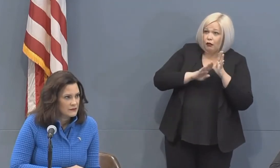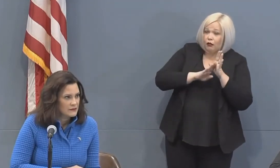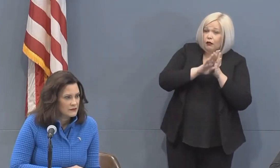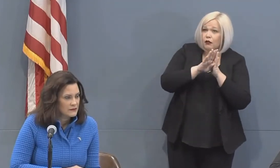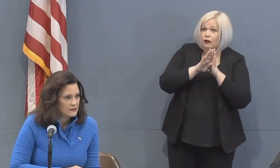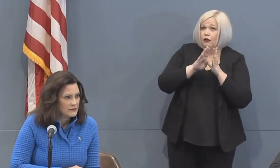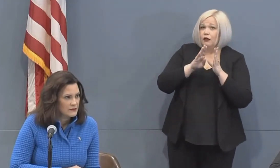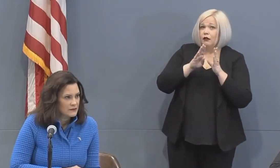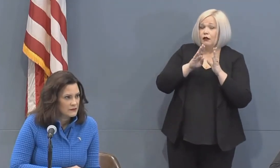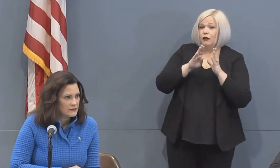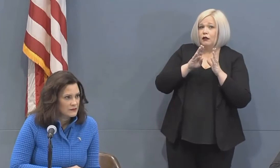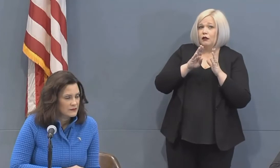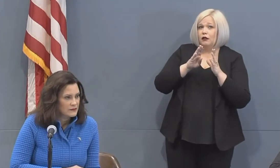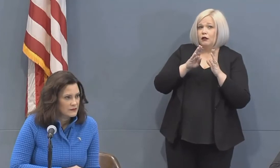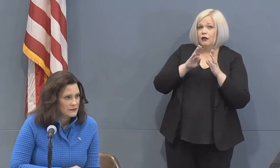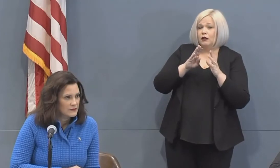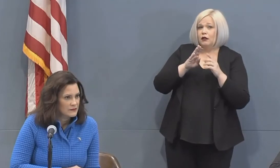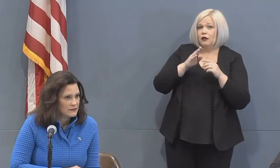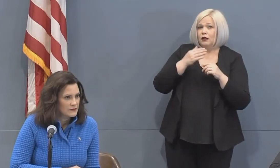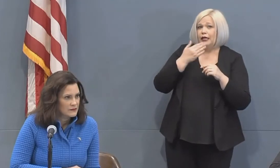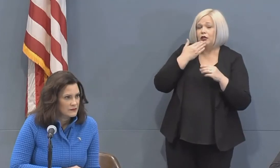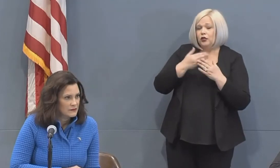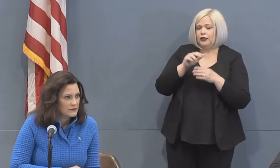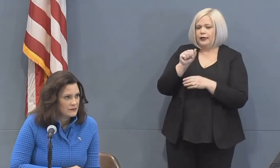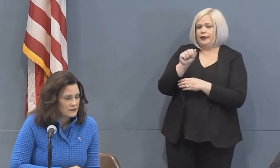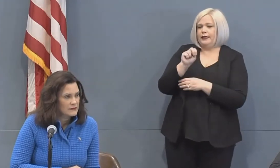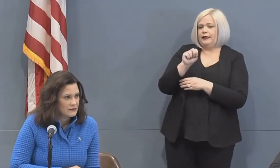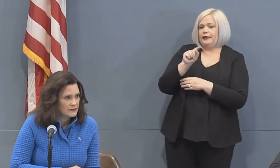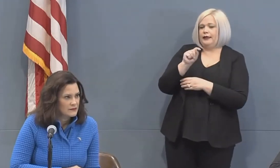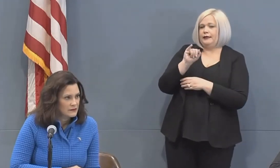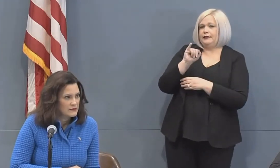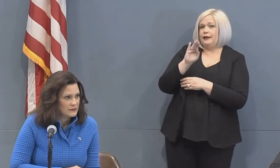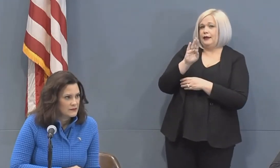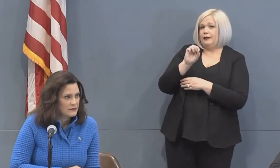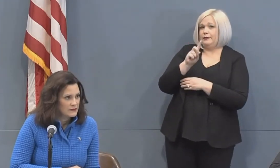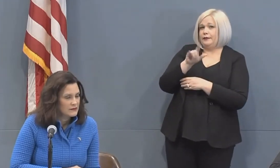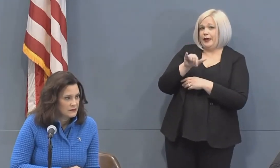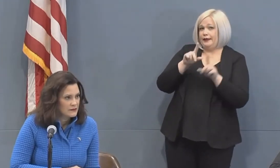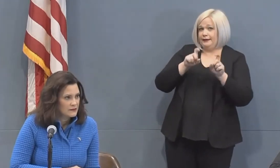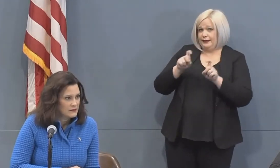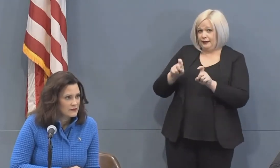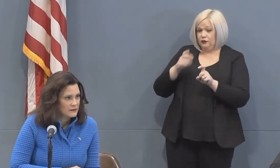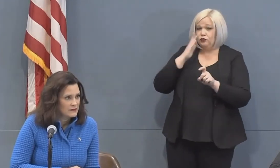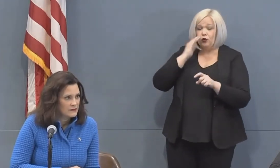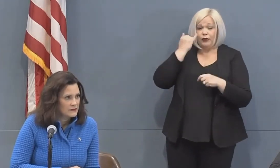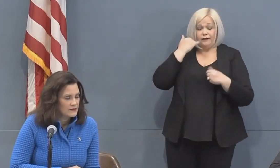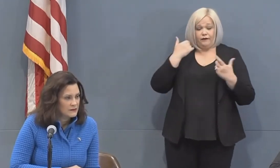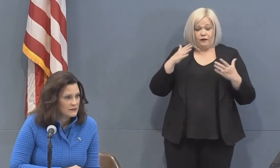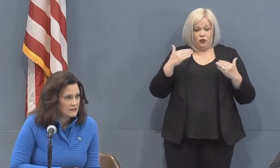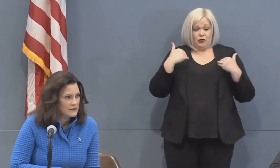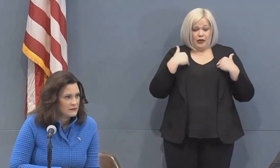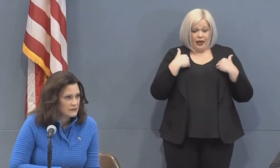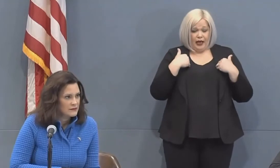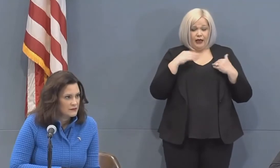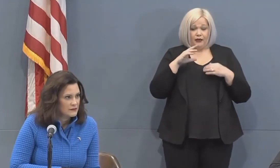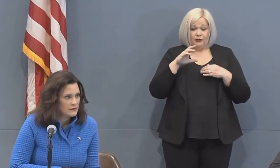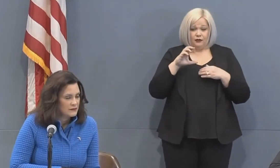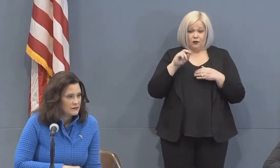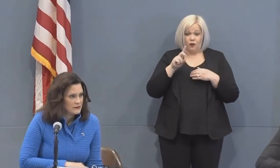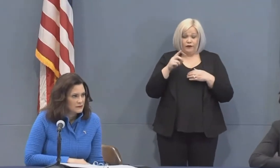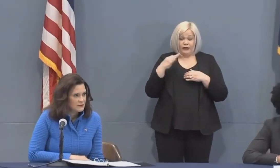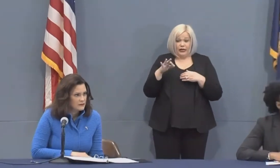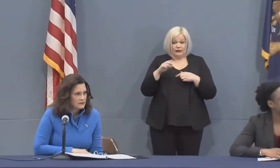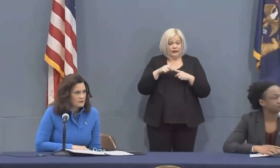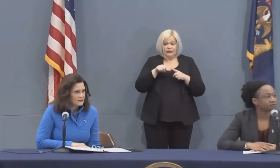developed and a reliable antibody test so people may know what their condition is if they were mildly sick and didn't have